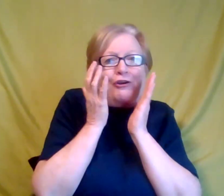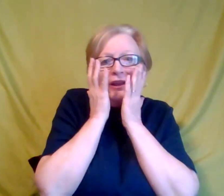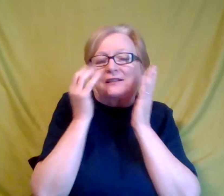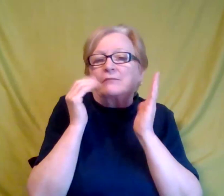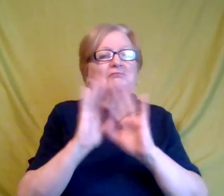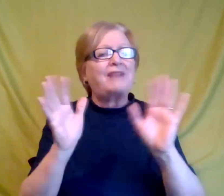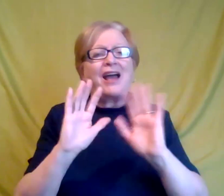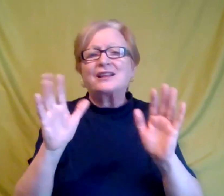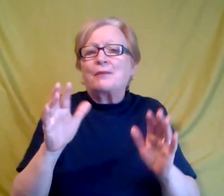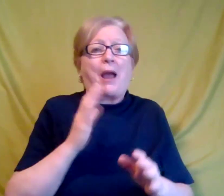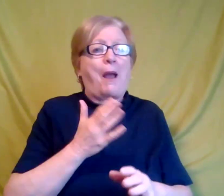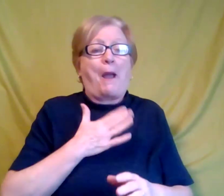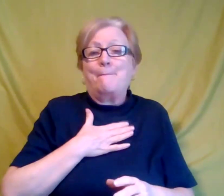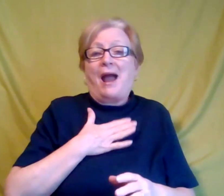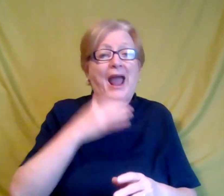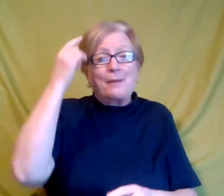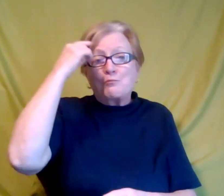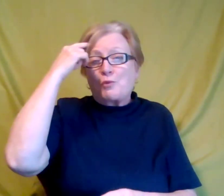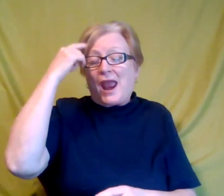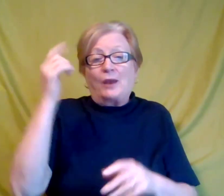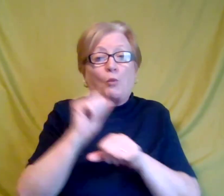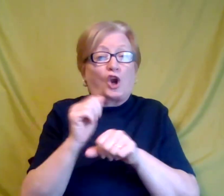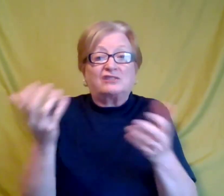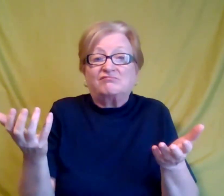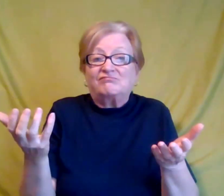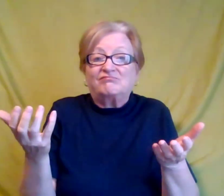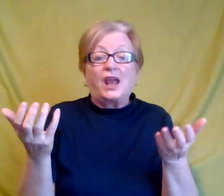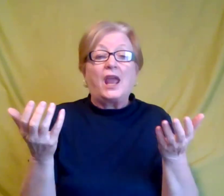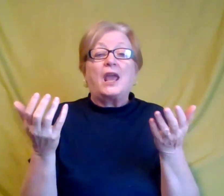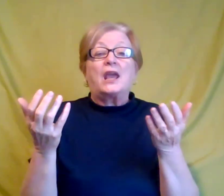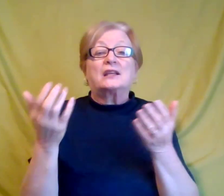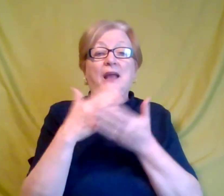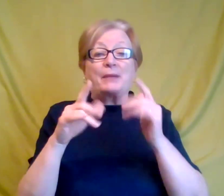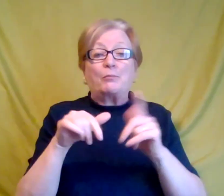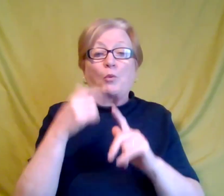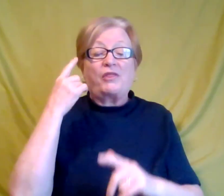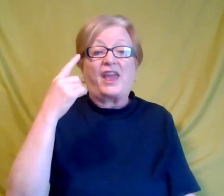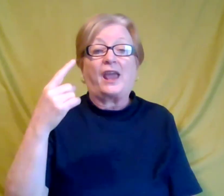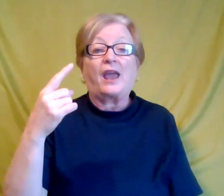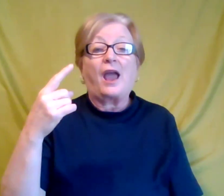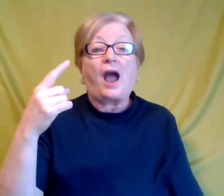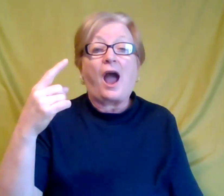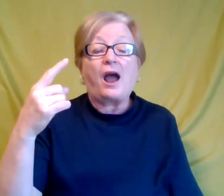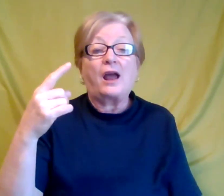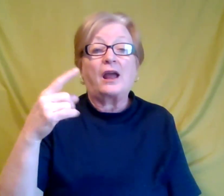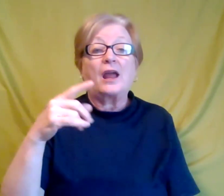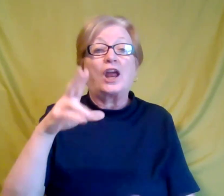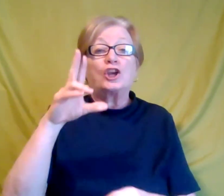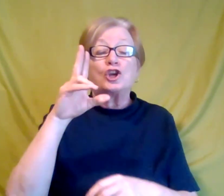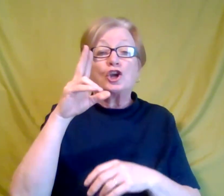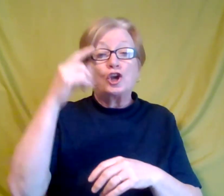the other conditions that are considered that some people would say neurodiverse that falls under the neurodivergent